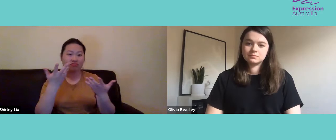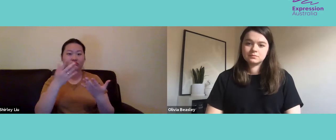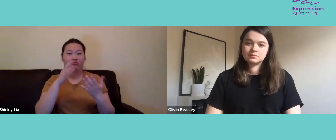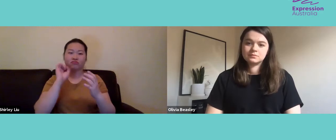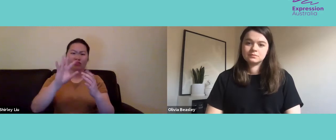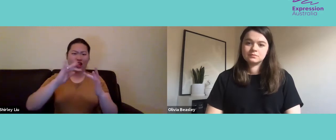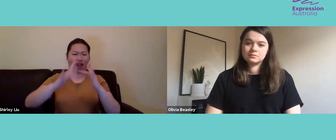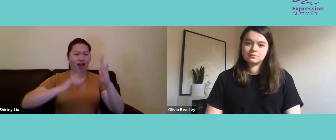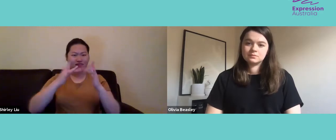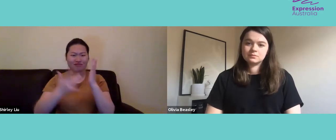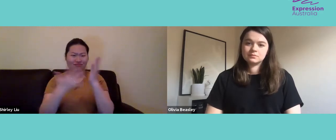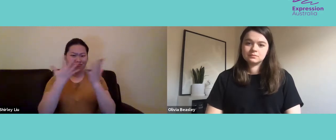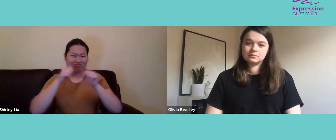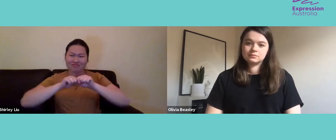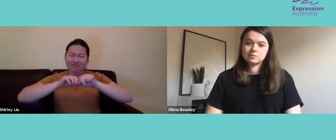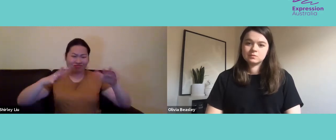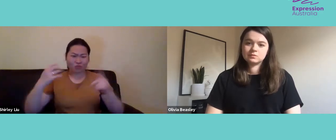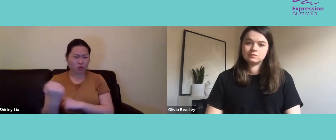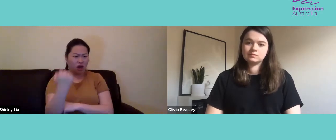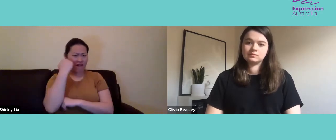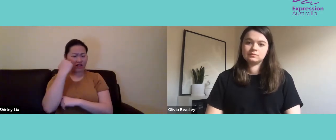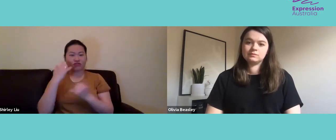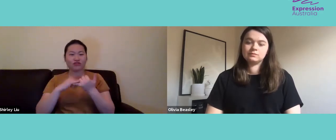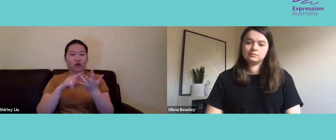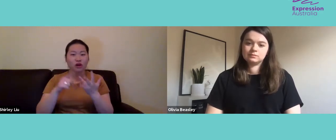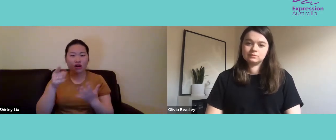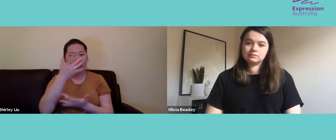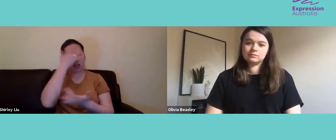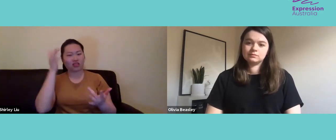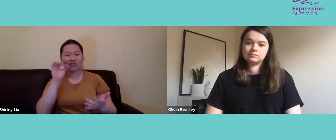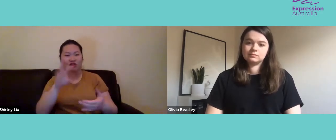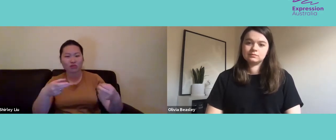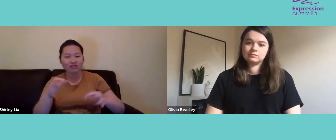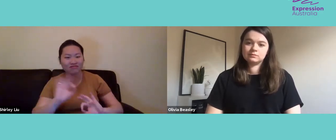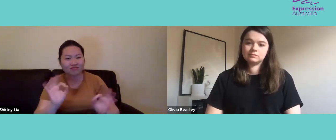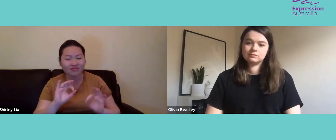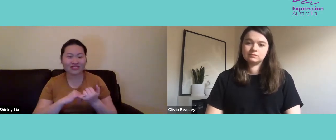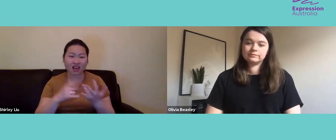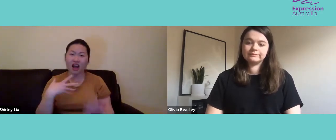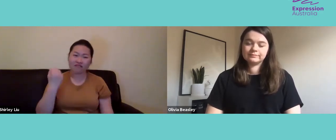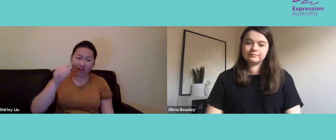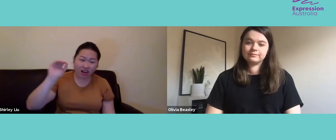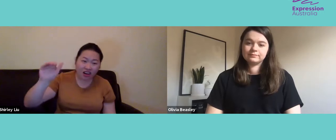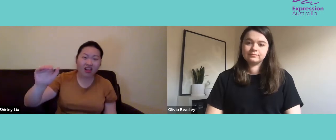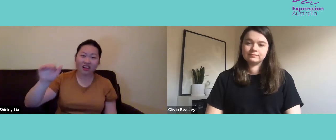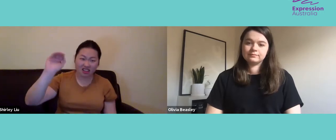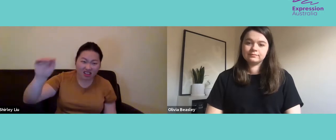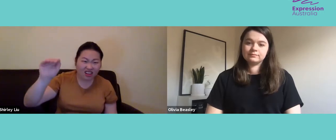subtitles haven't been provided, especially in societies where advocacy for the deaf community is a lot